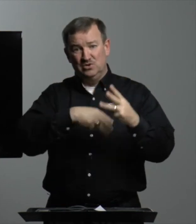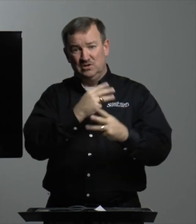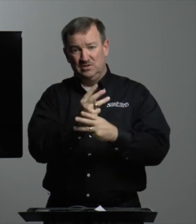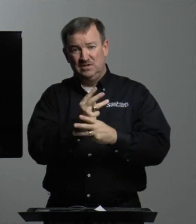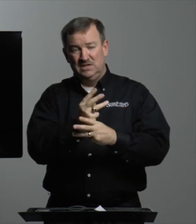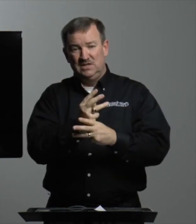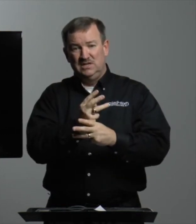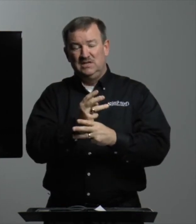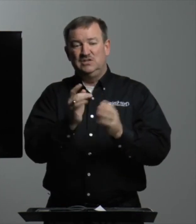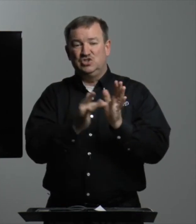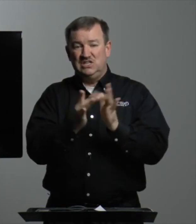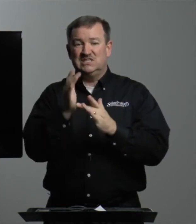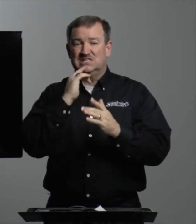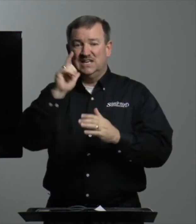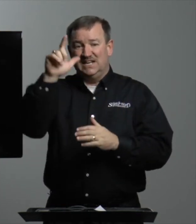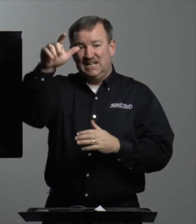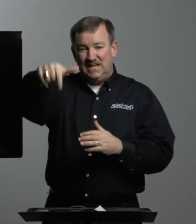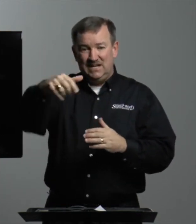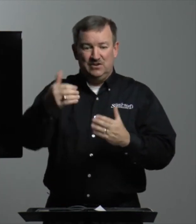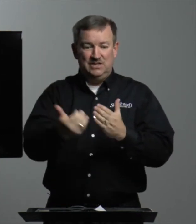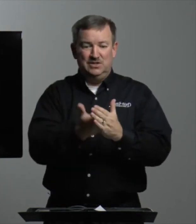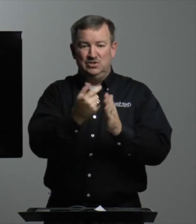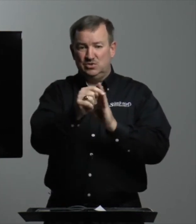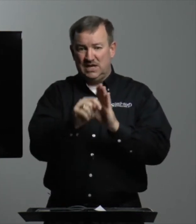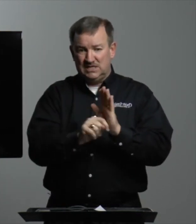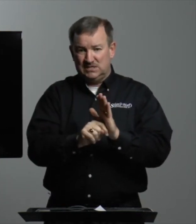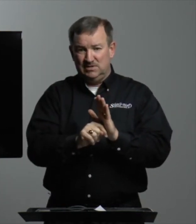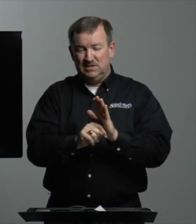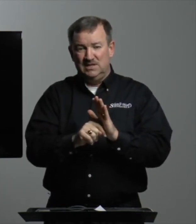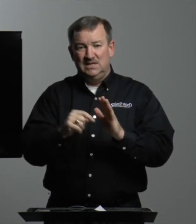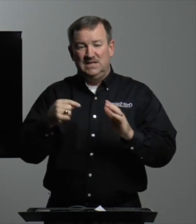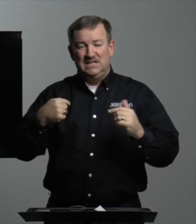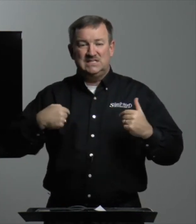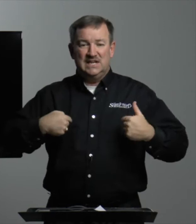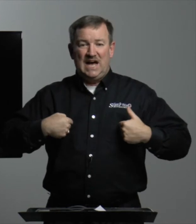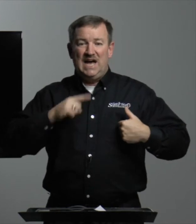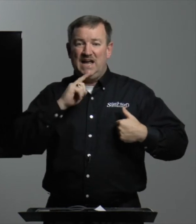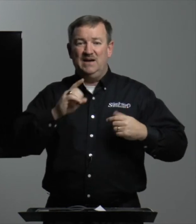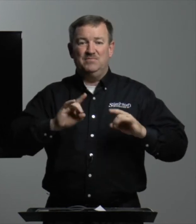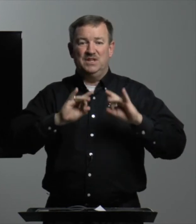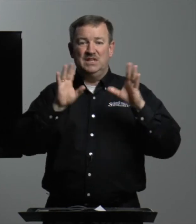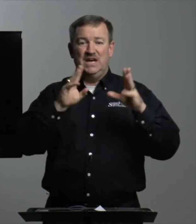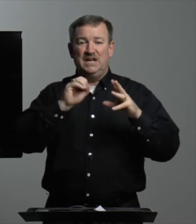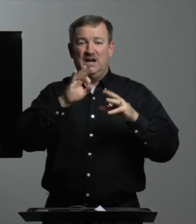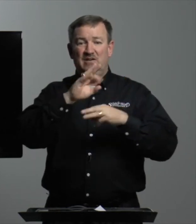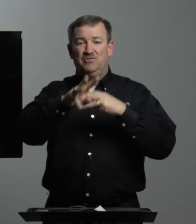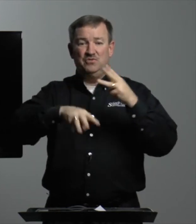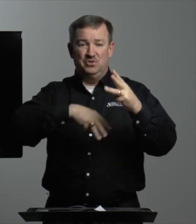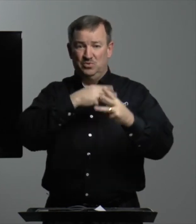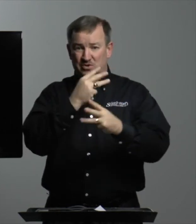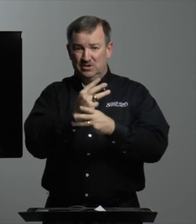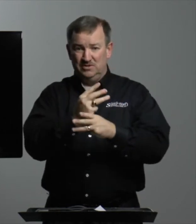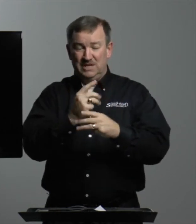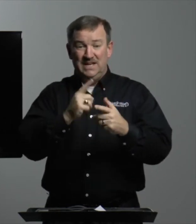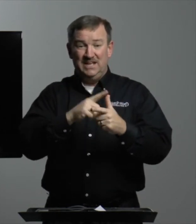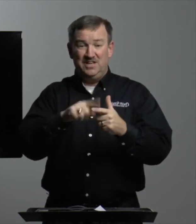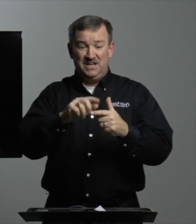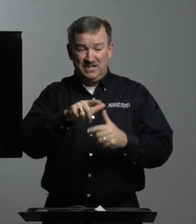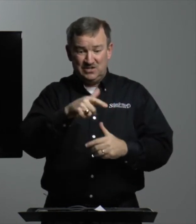world. Jesus said later in the New Testament, he said, I am the light of the world. And then he